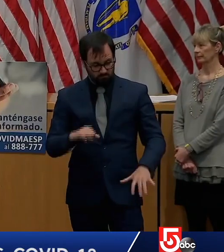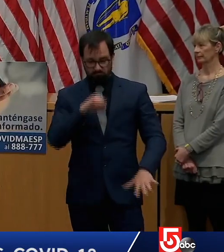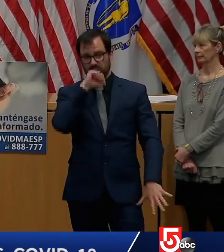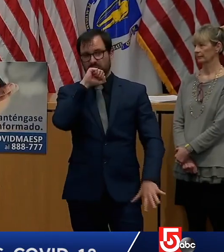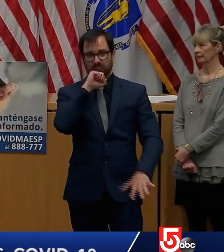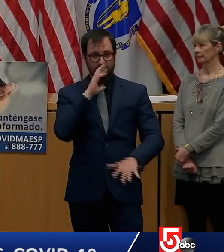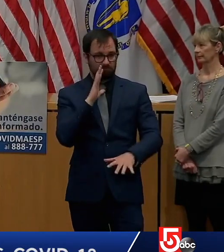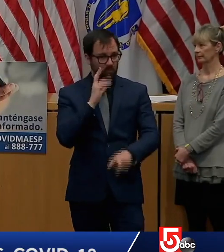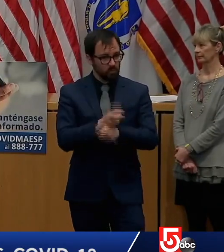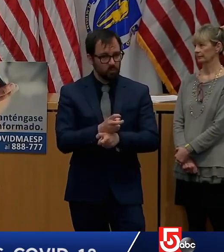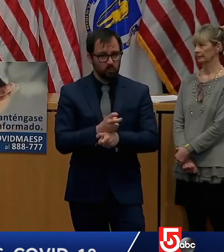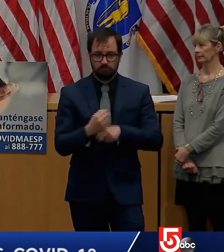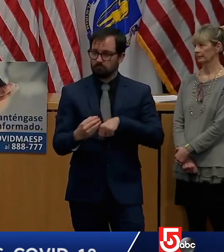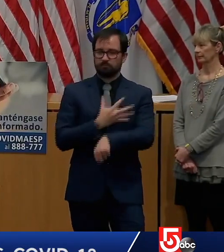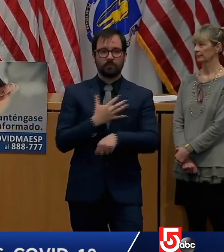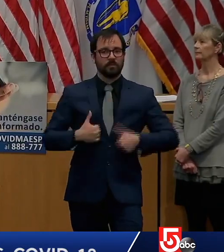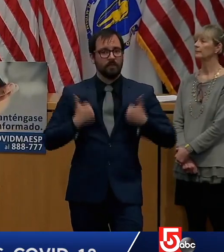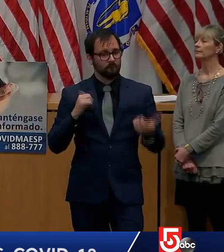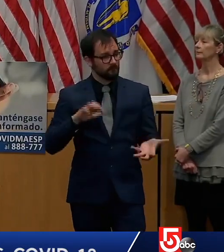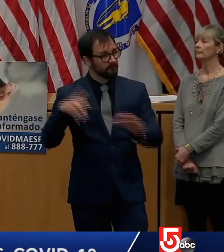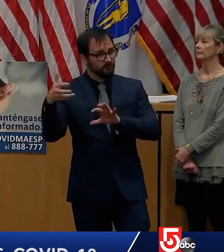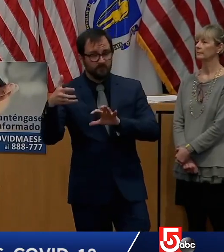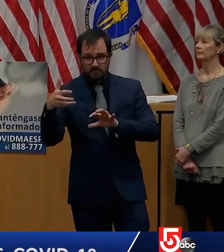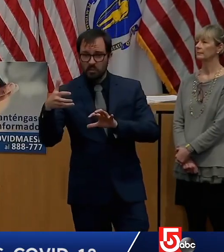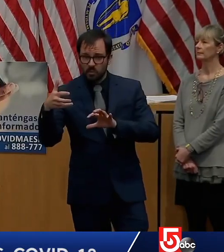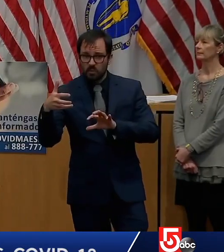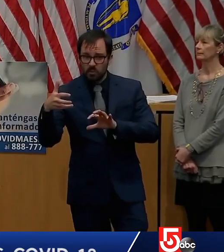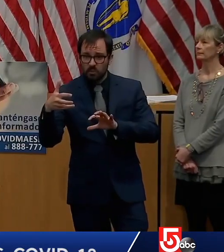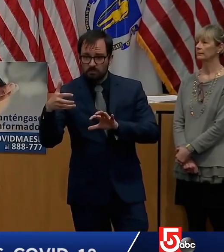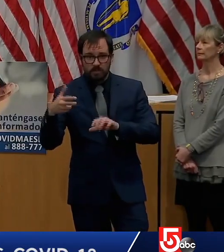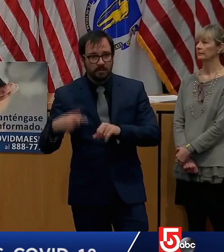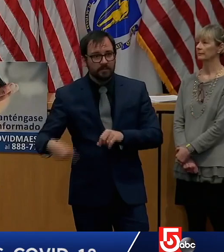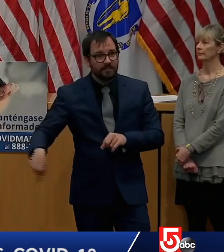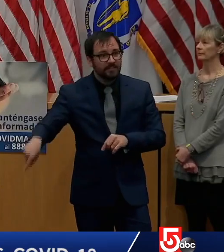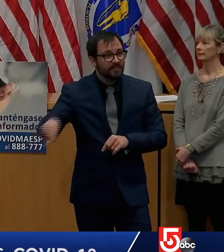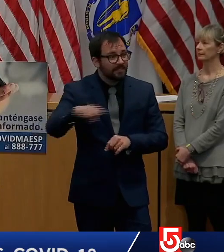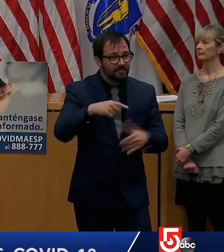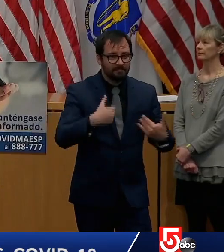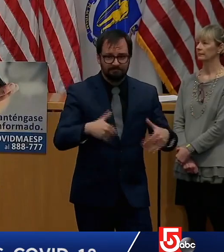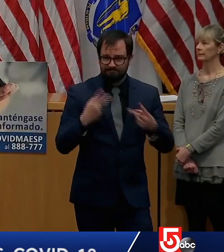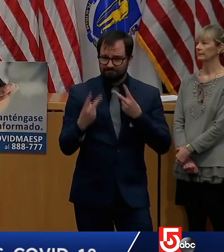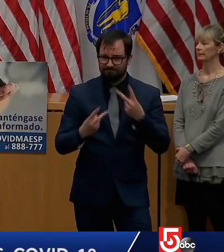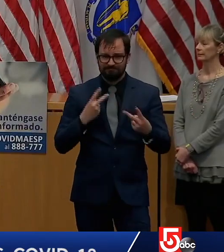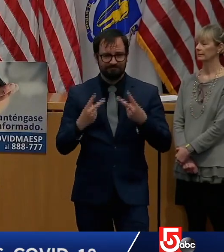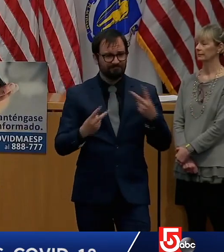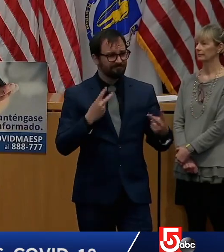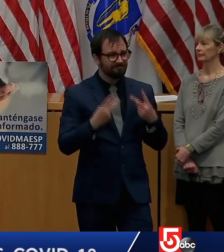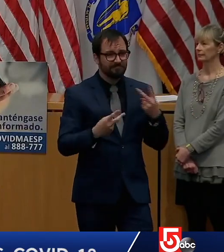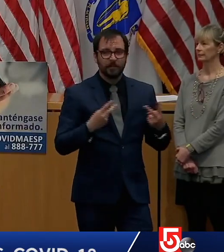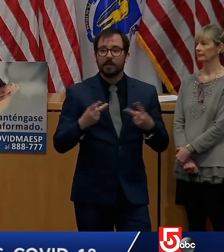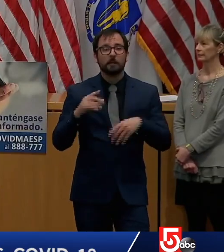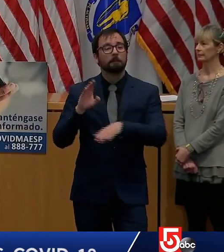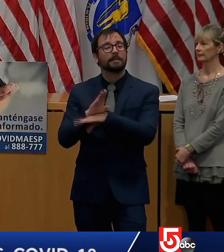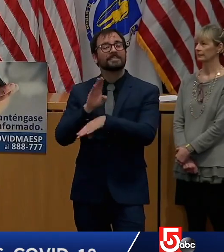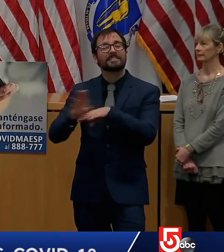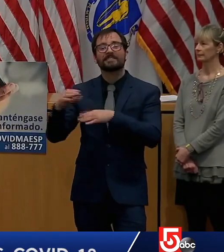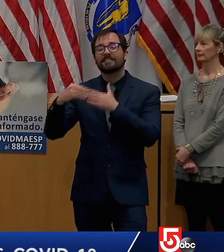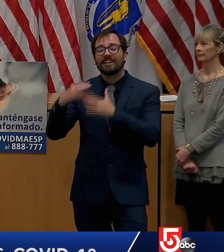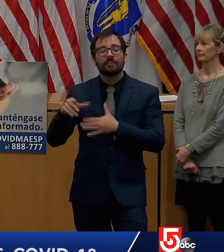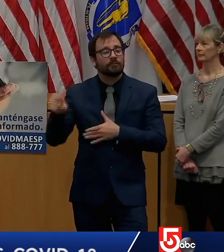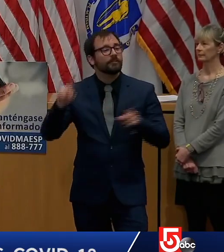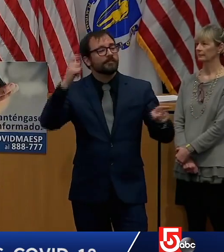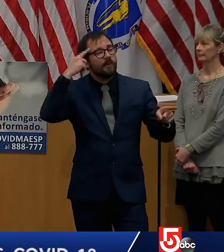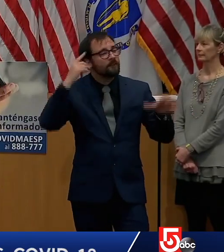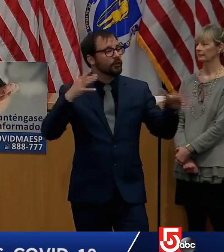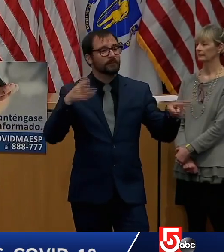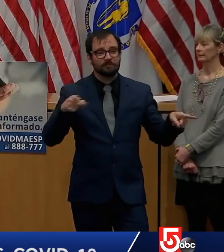the fact that when our business leaders talk to the Lieutenant Governor or to me or to Mike Keneally or to Mary Lou Sutter and the folks in